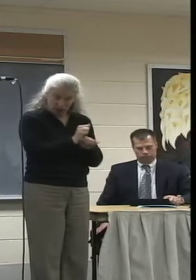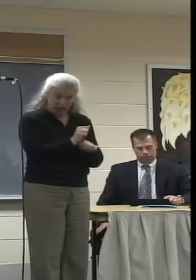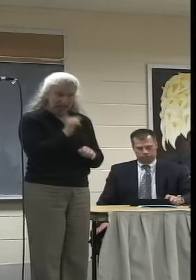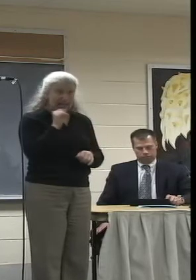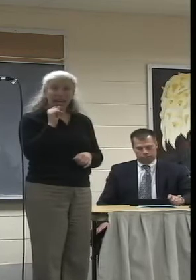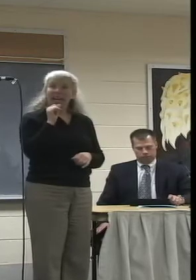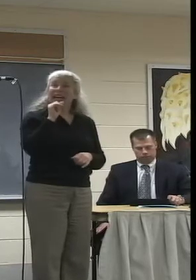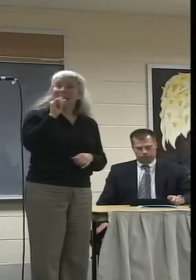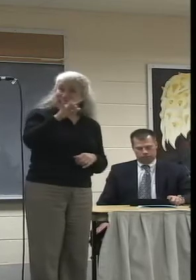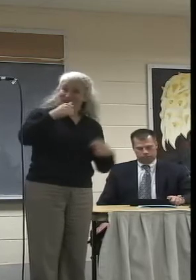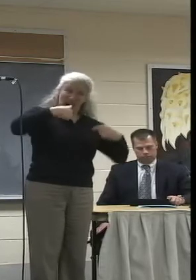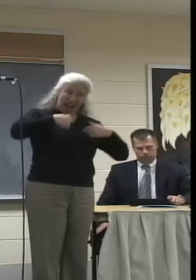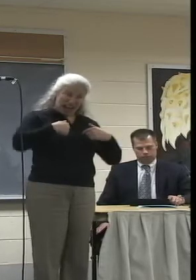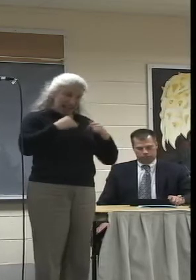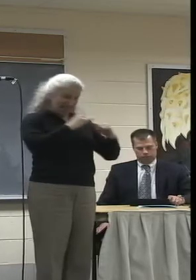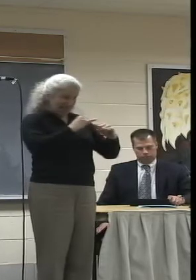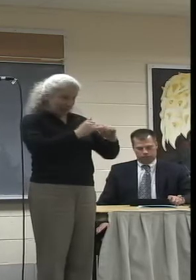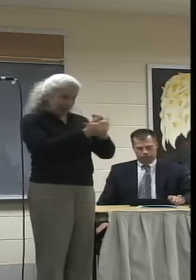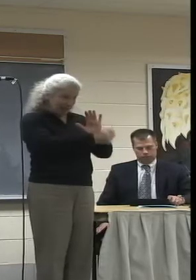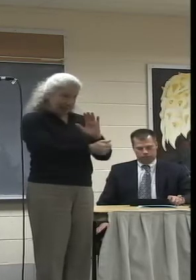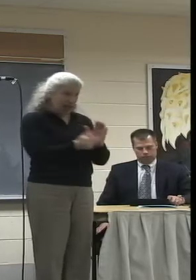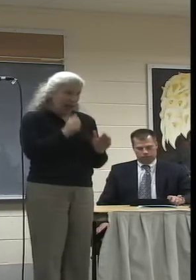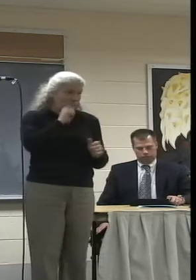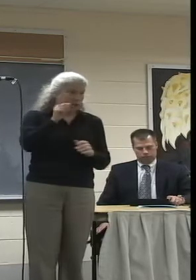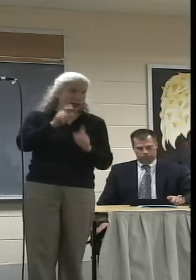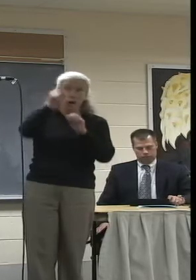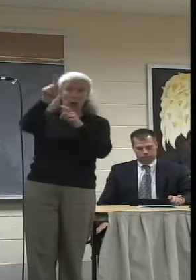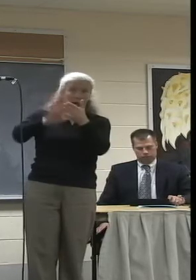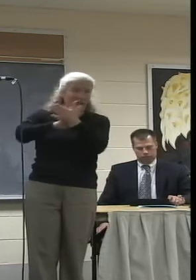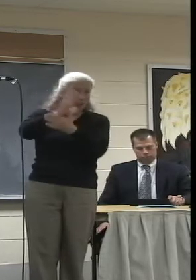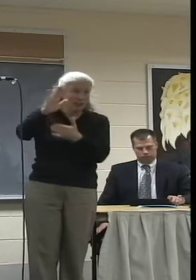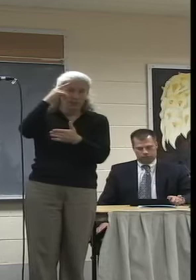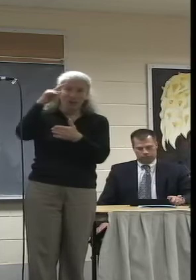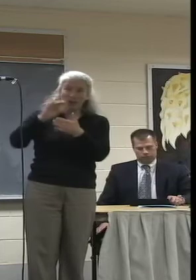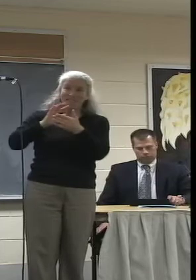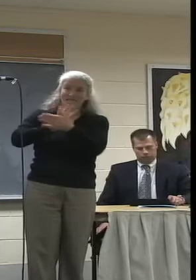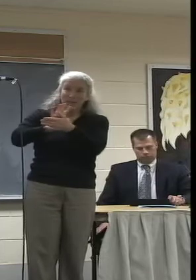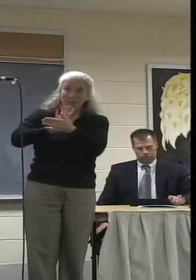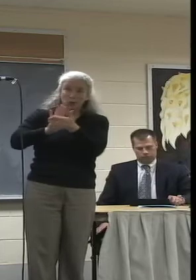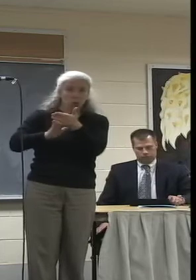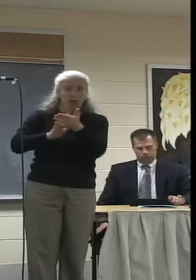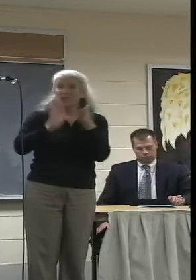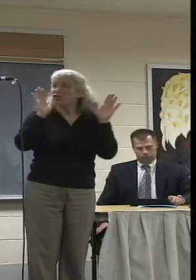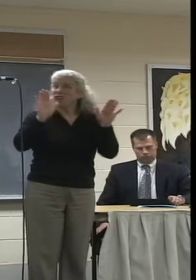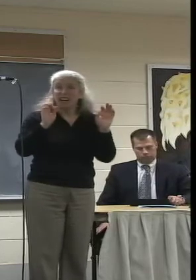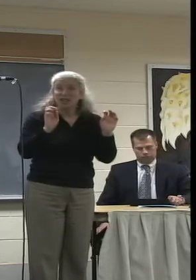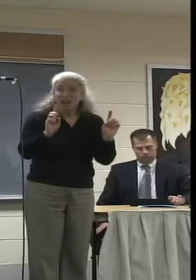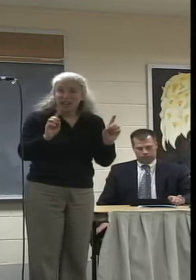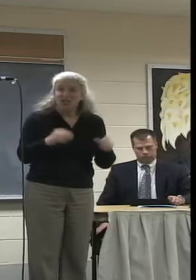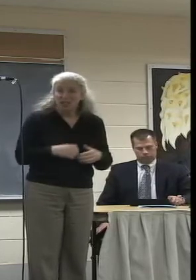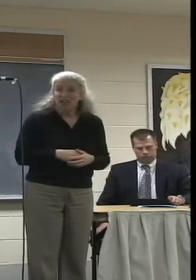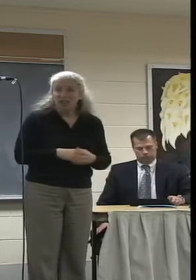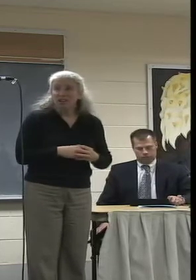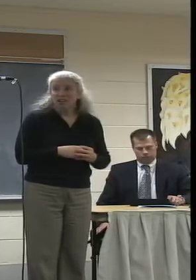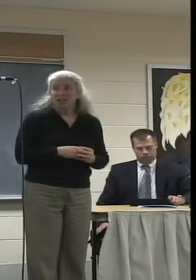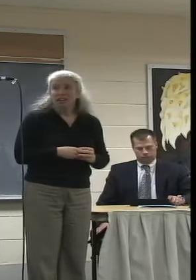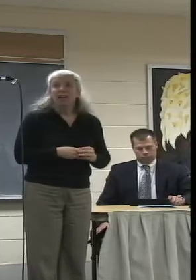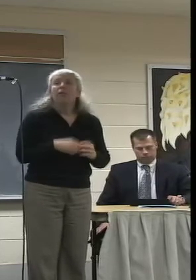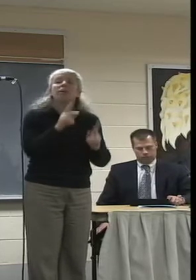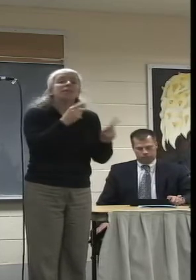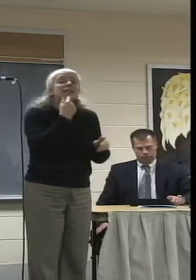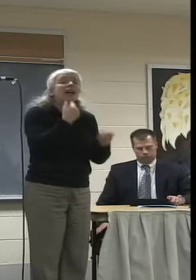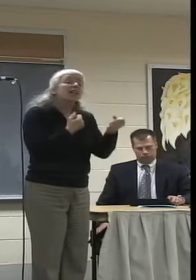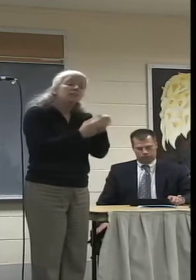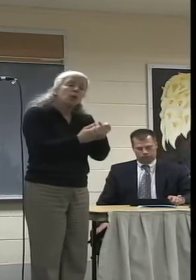I never would have went to film school. And I think that's the kind of education that they're offering. And yeah, everyone's saying support them